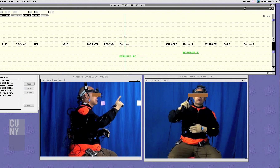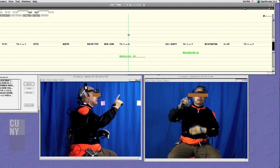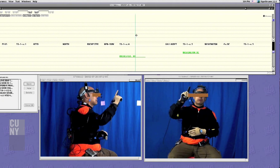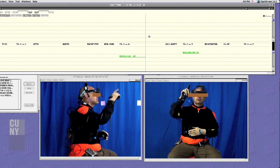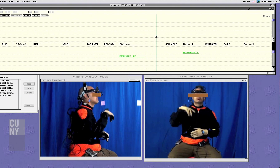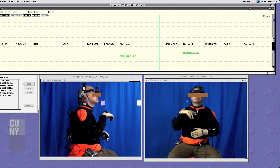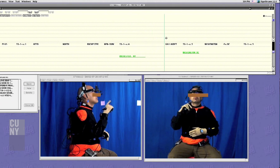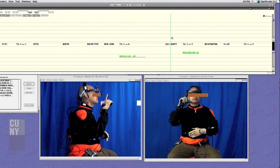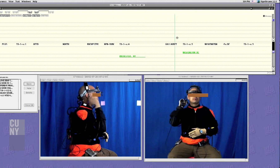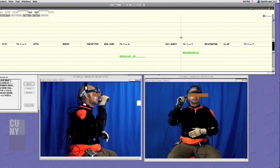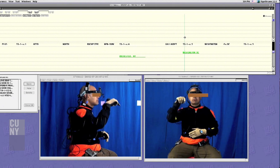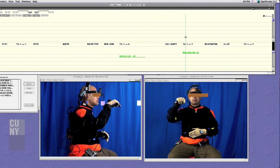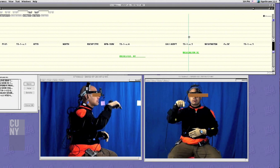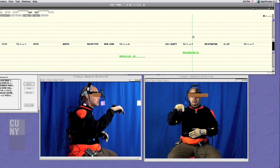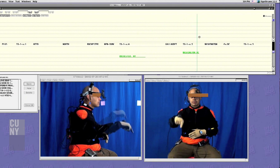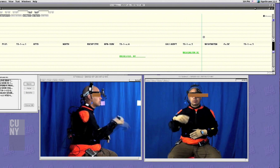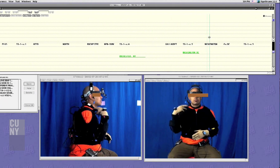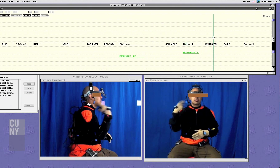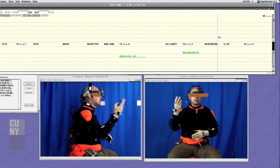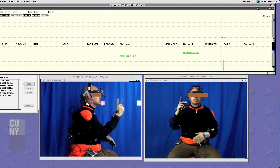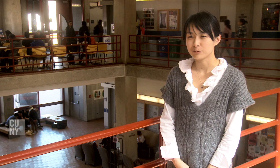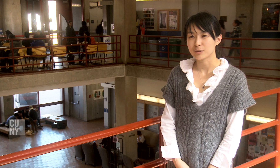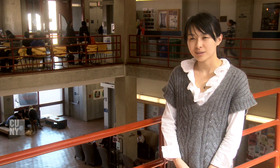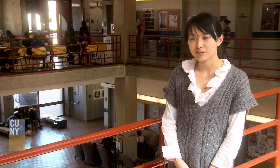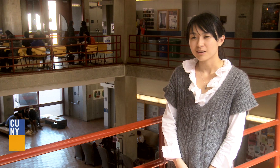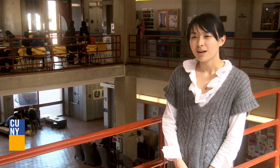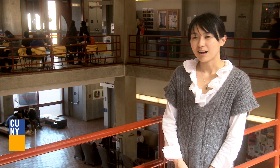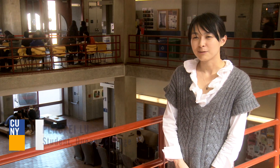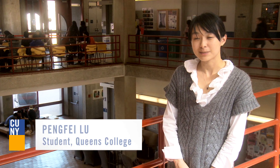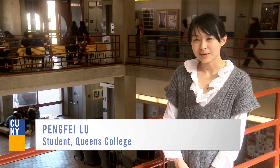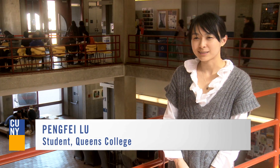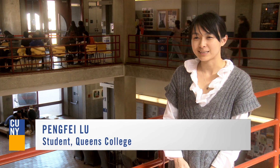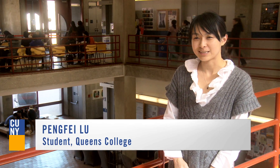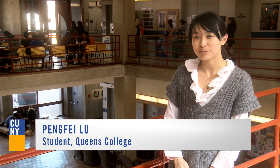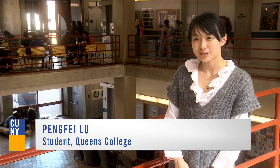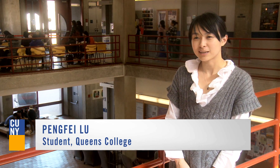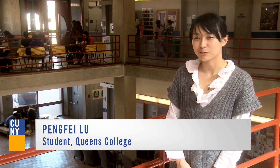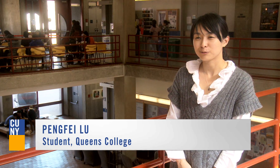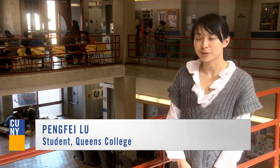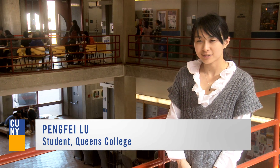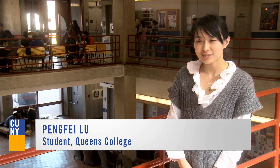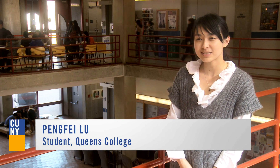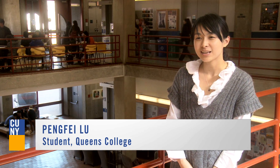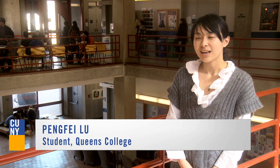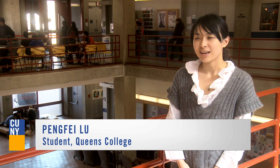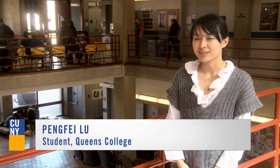humans were moving to do those signings. I have been working with Matt in this project for four years, and